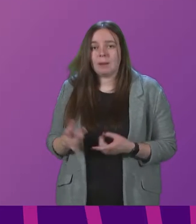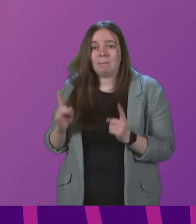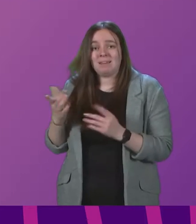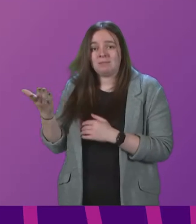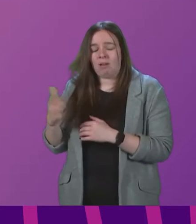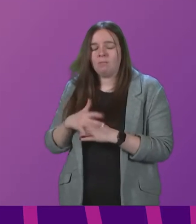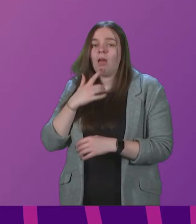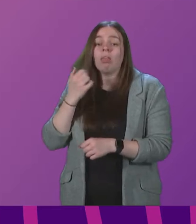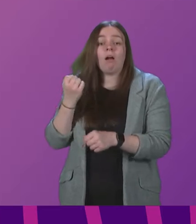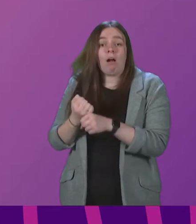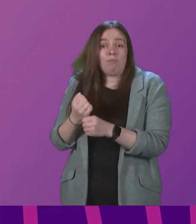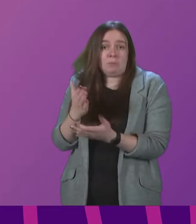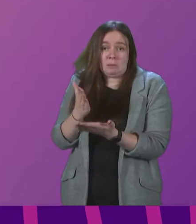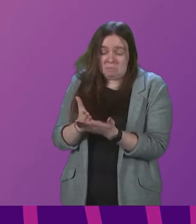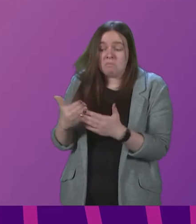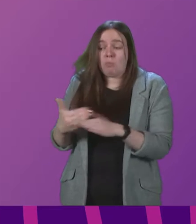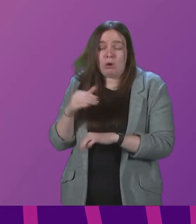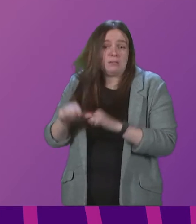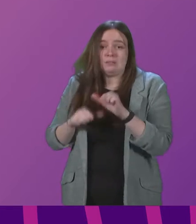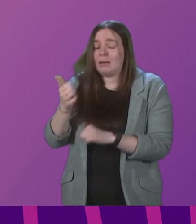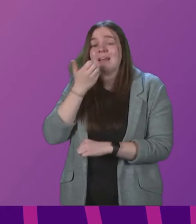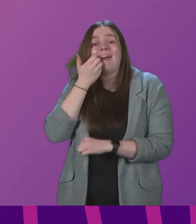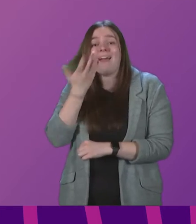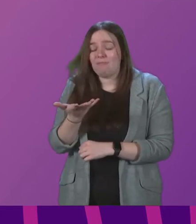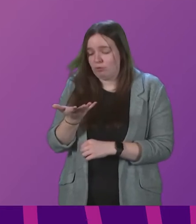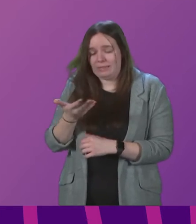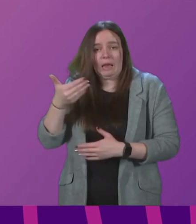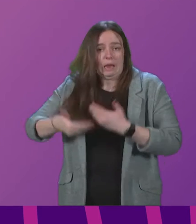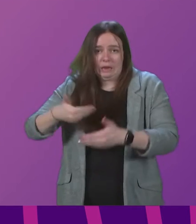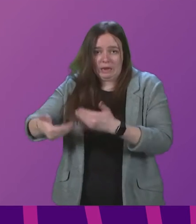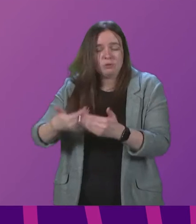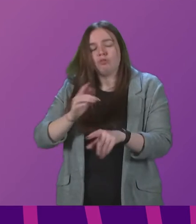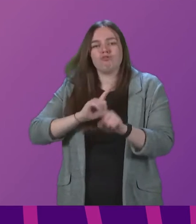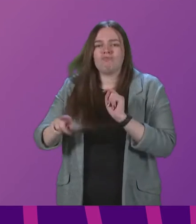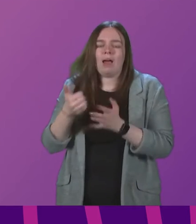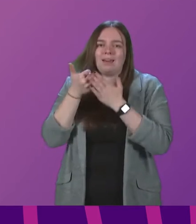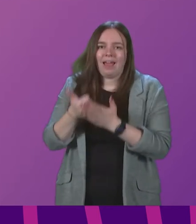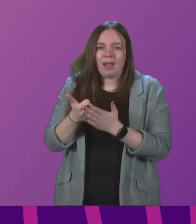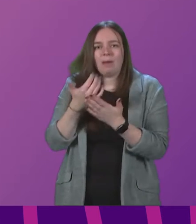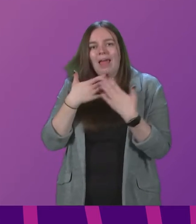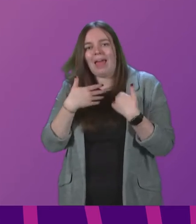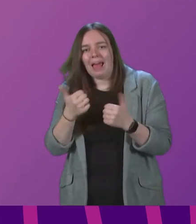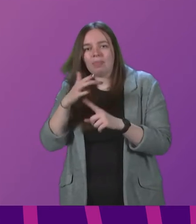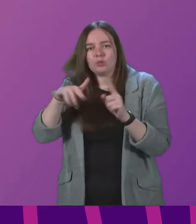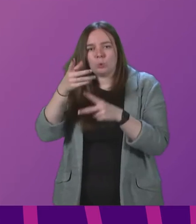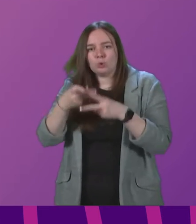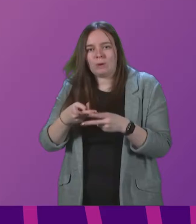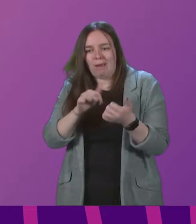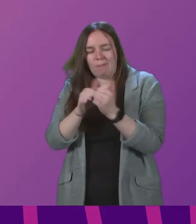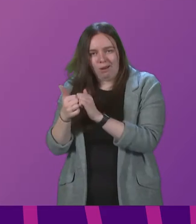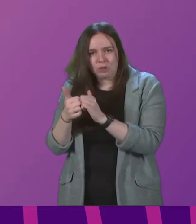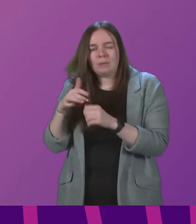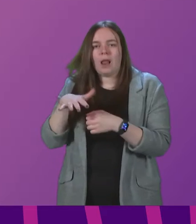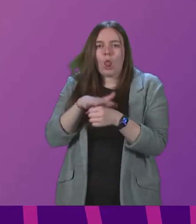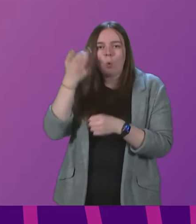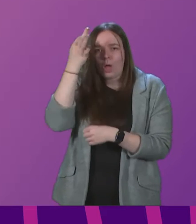The government are taking practical steps every single day of the week to try and help health and social care partnerships and local